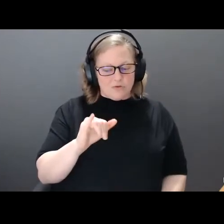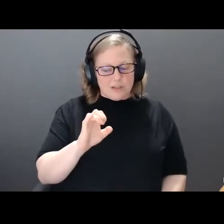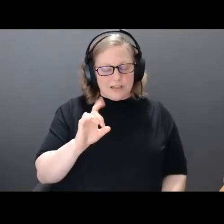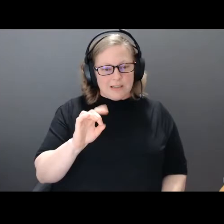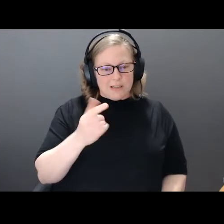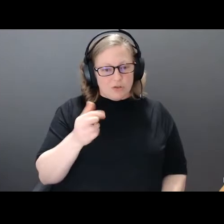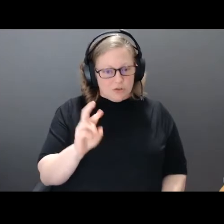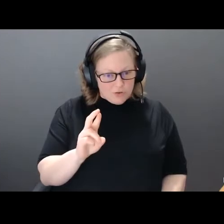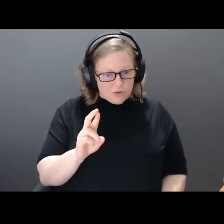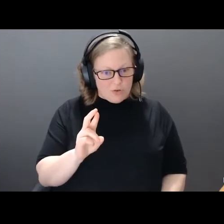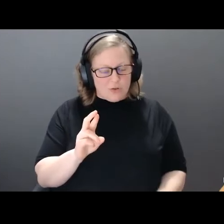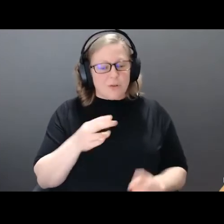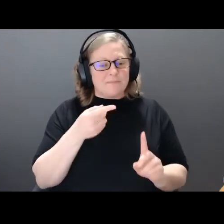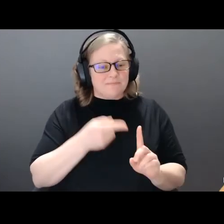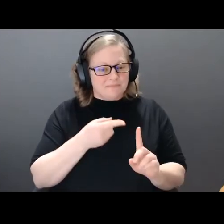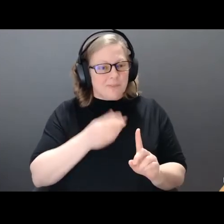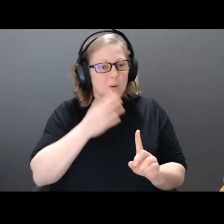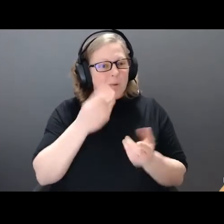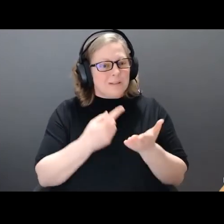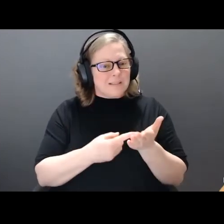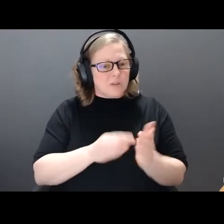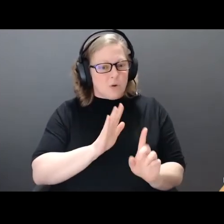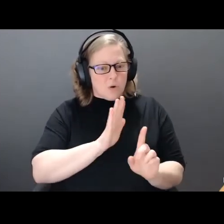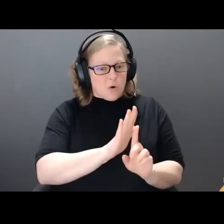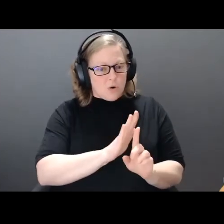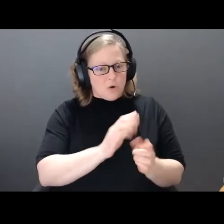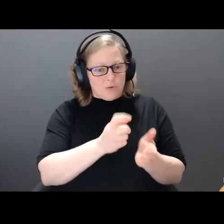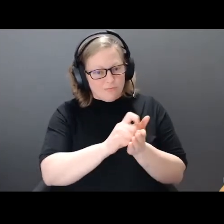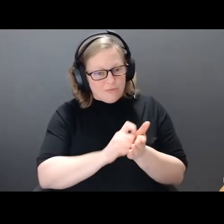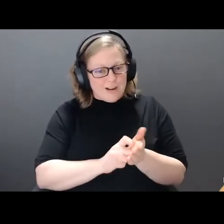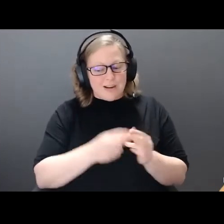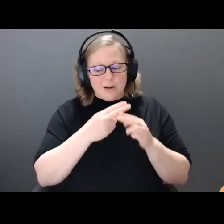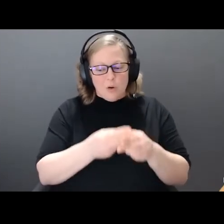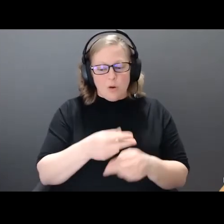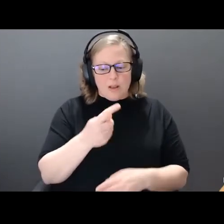talk about her piece, The Dyslexic Diary.